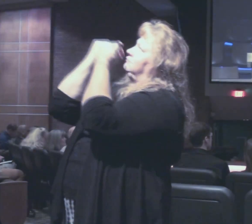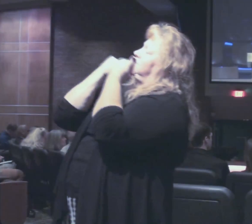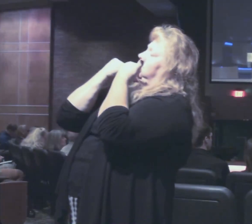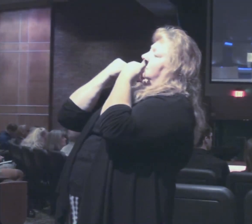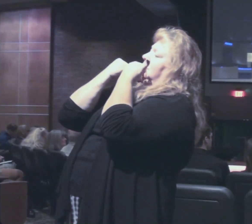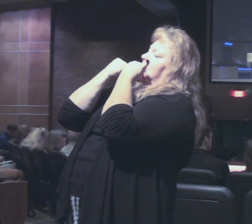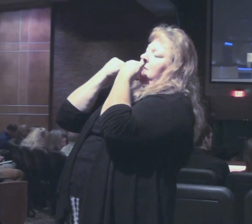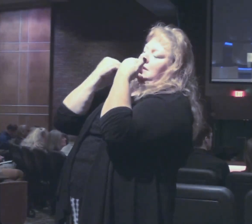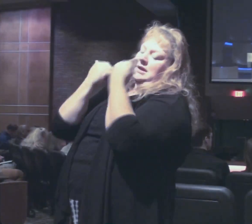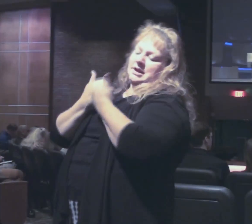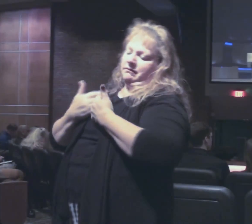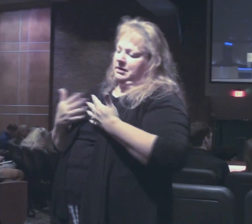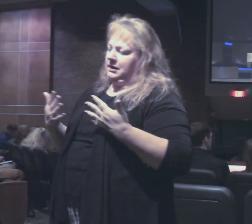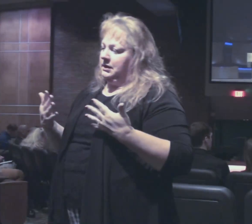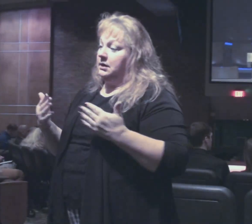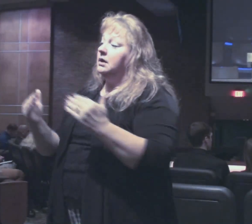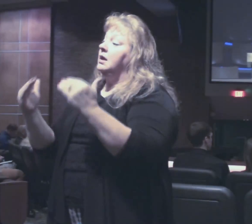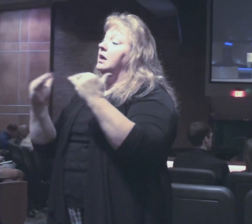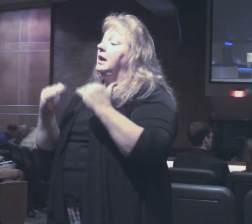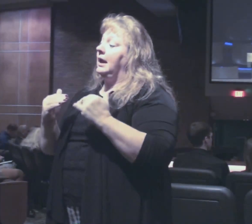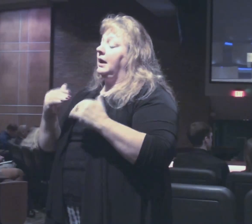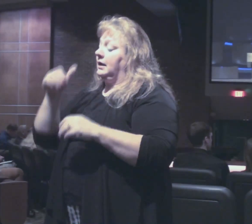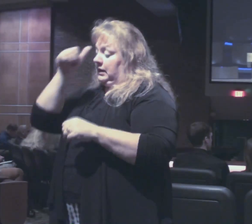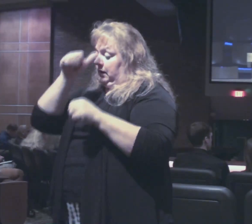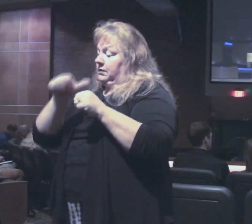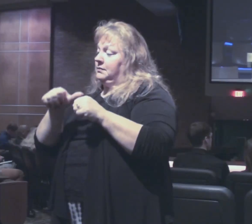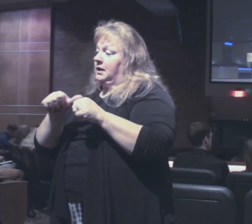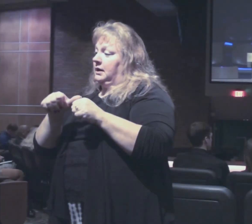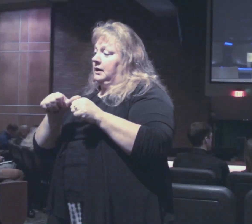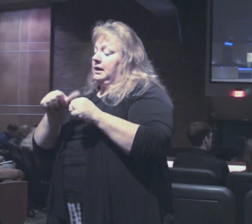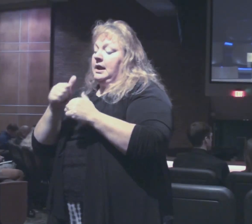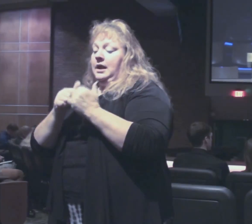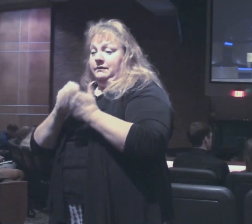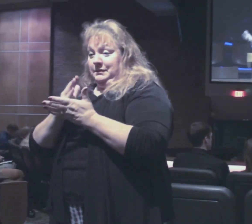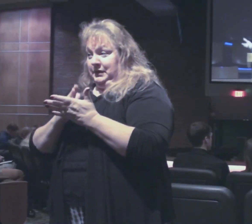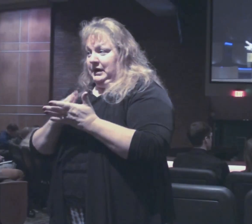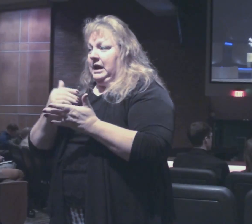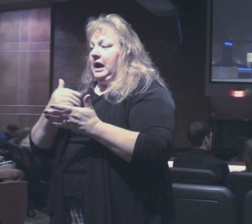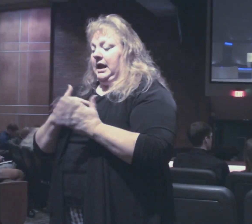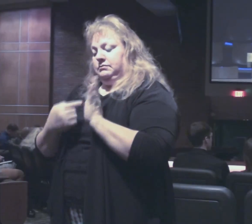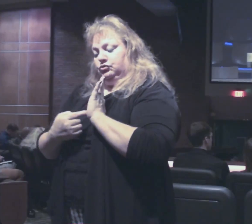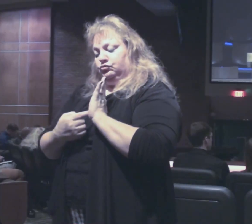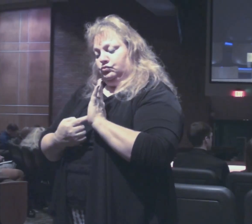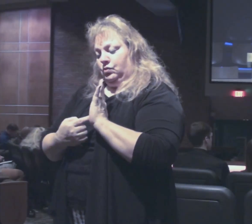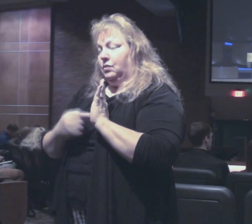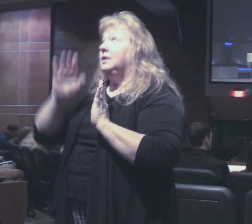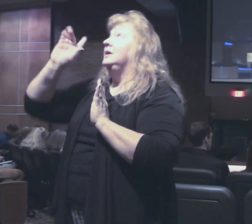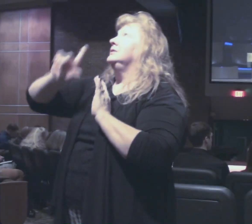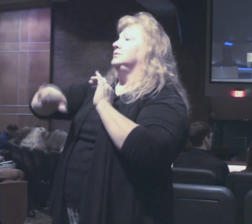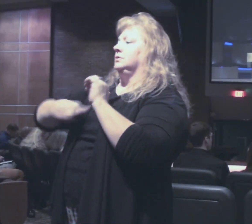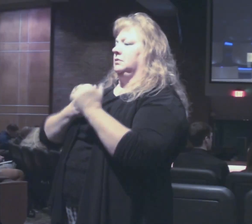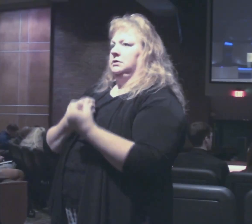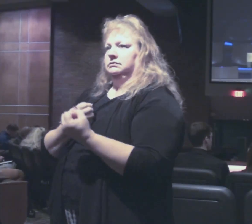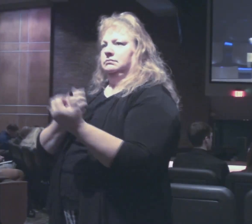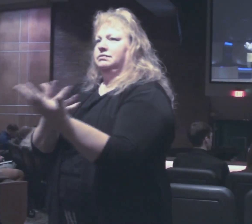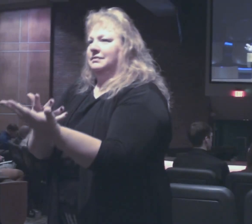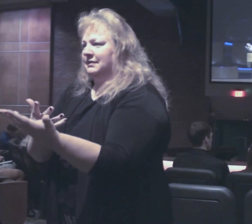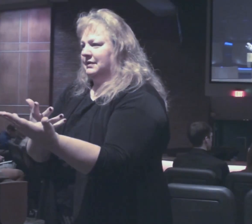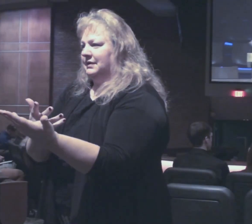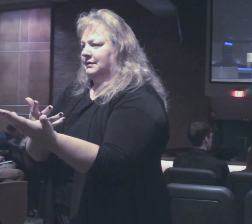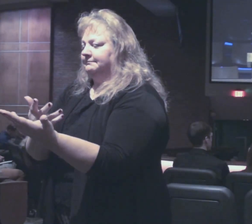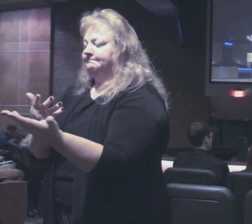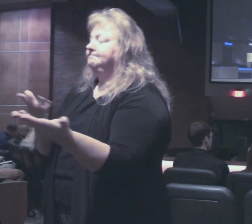every area of life and to be reminded every area of our life is to be a manifestation of that grace we are